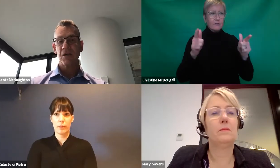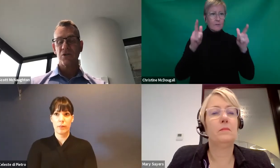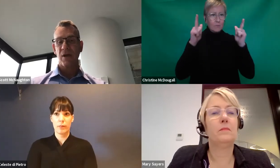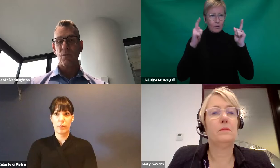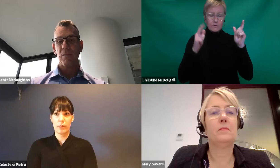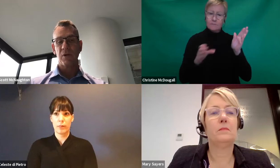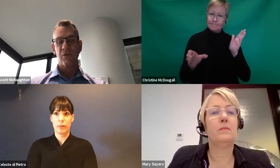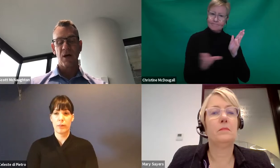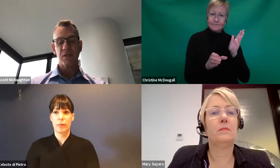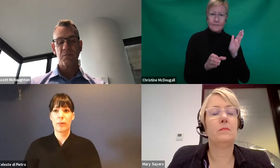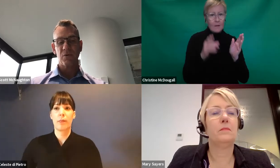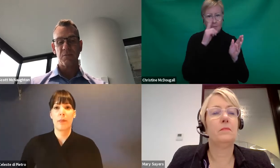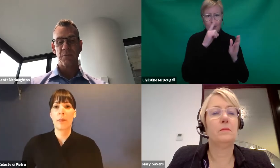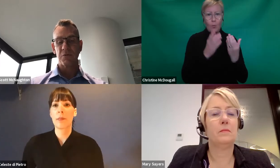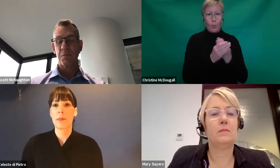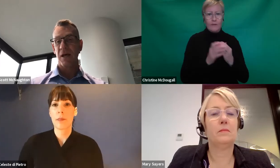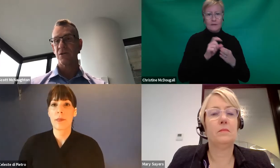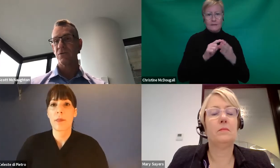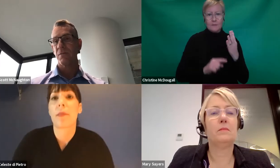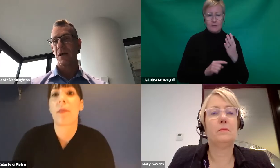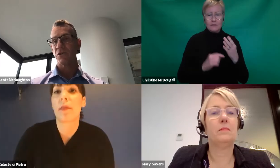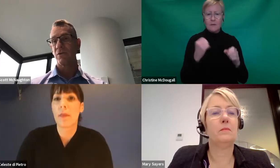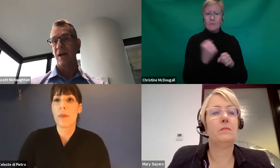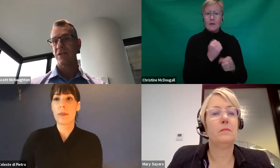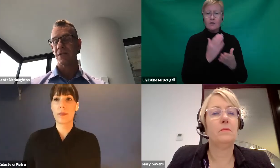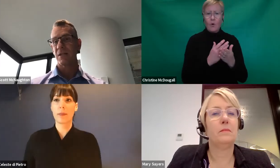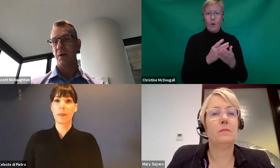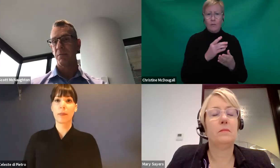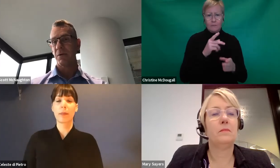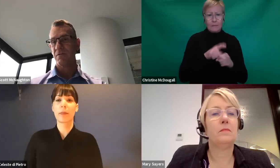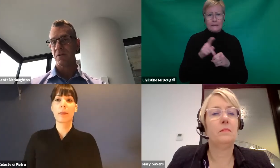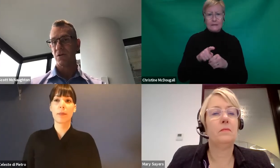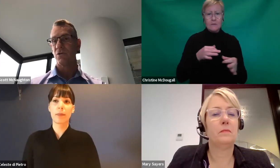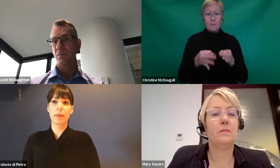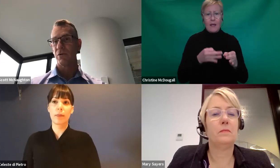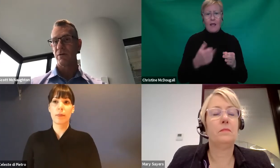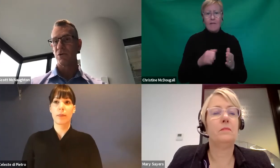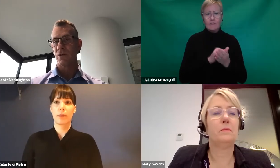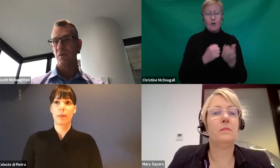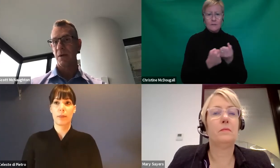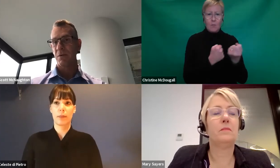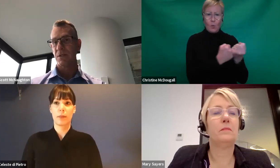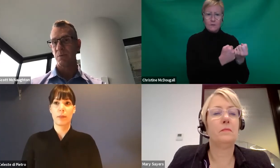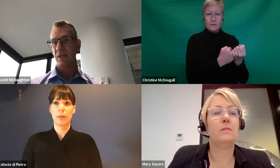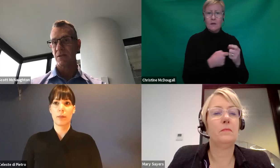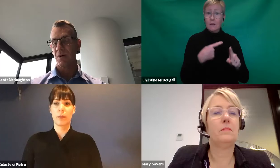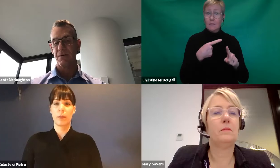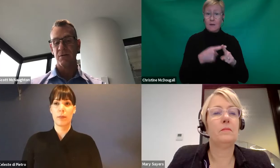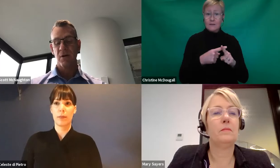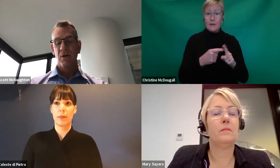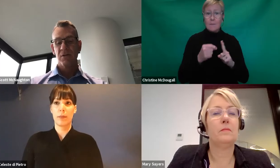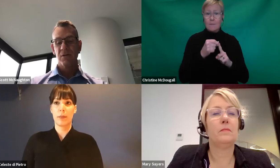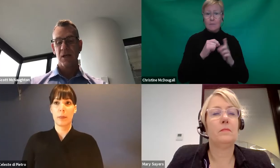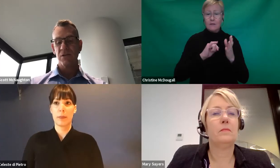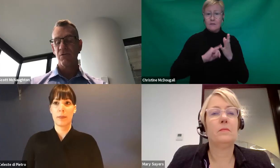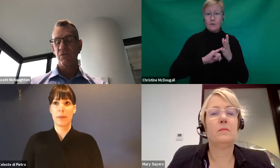Making sure that we're putting the right supports in people's plans and also making sure the agency and the public service is a good employer of choice for people with disability as well.